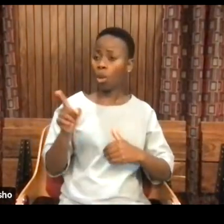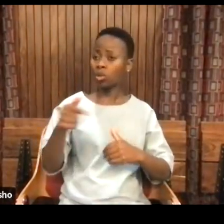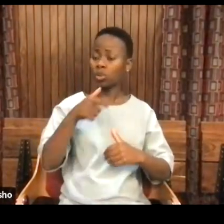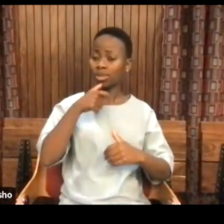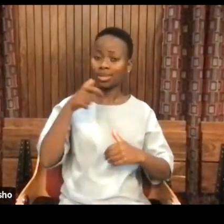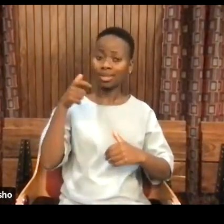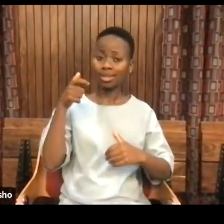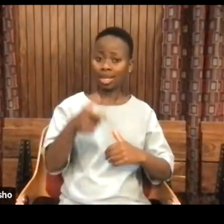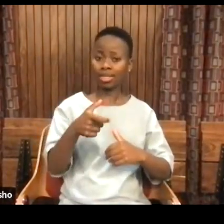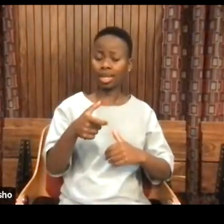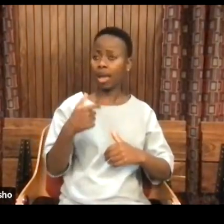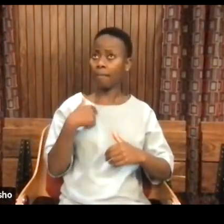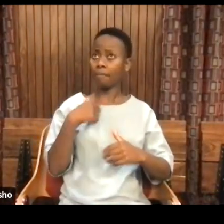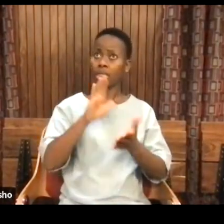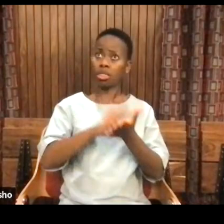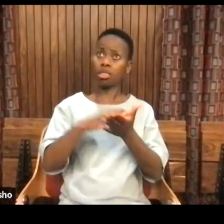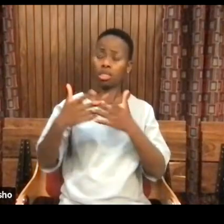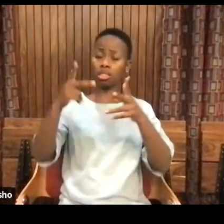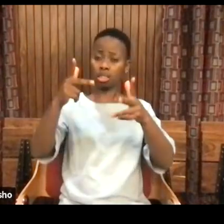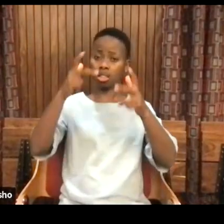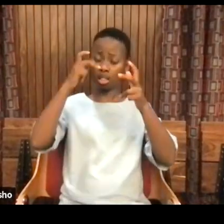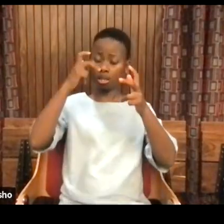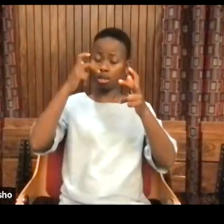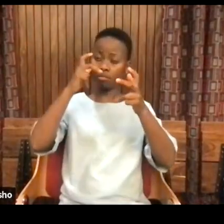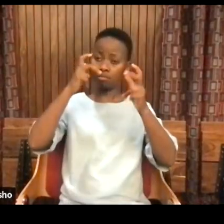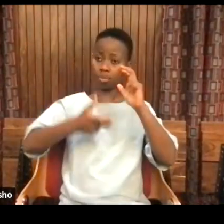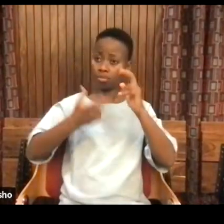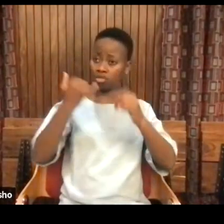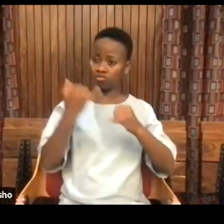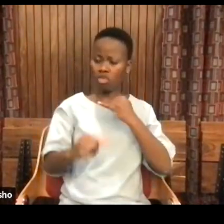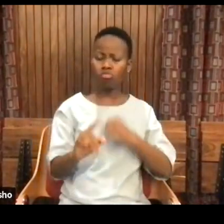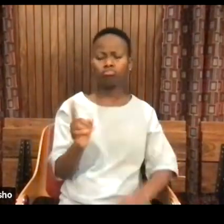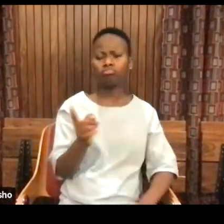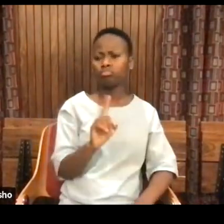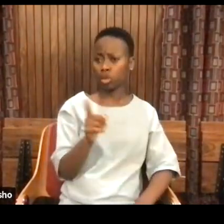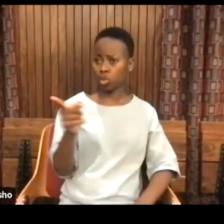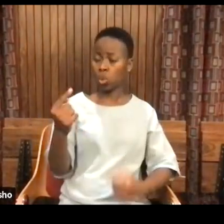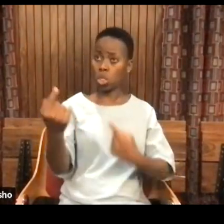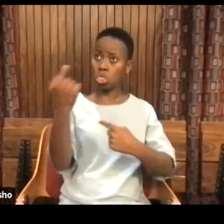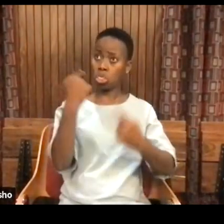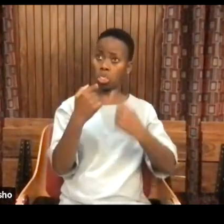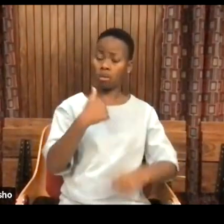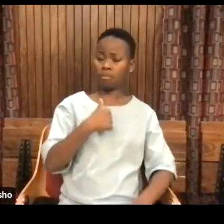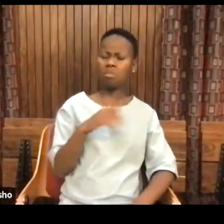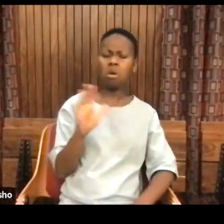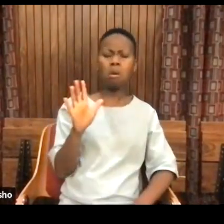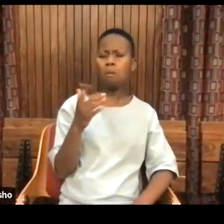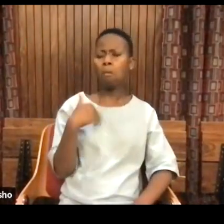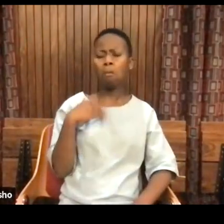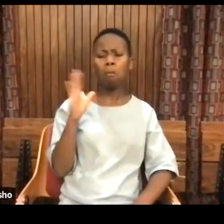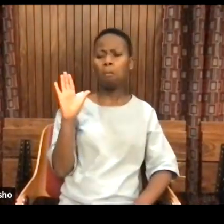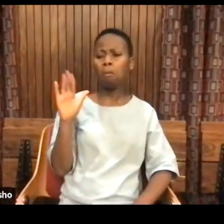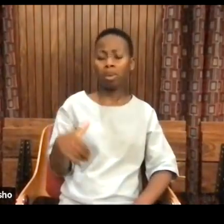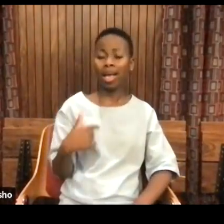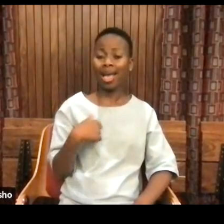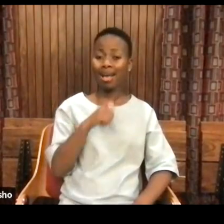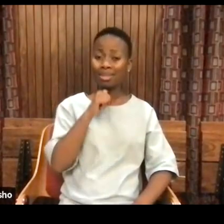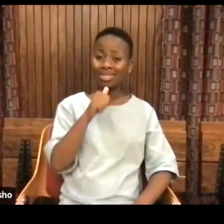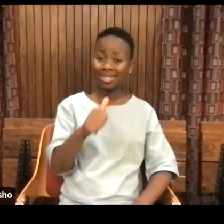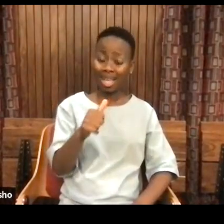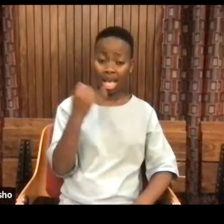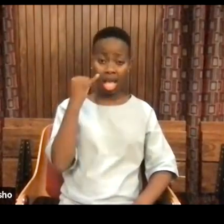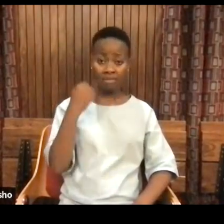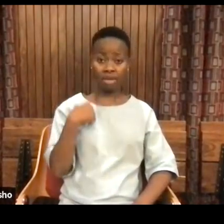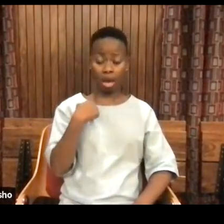I'm not interpreting it in any way as an excoriation of me. I am saying to you that if I'm